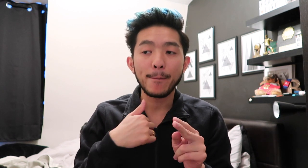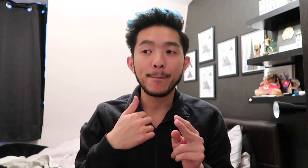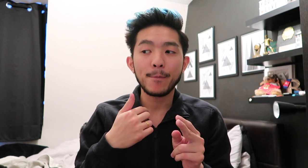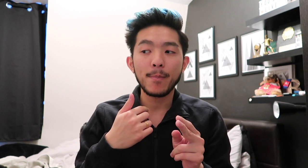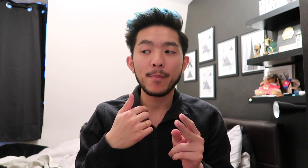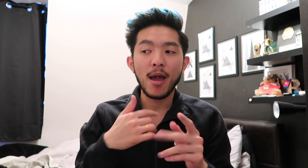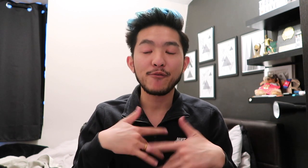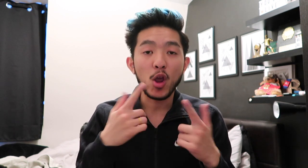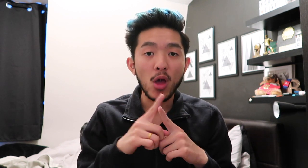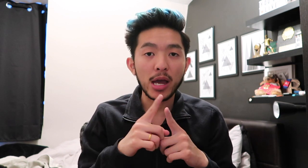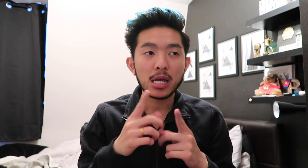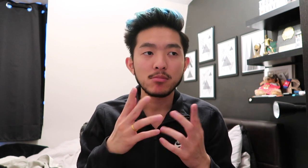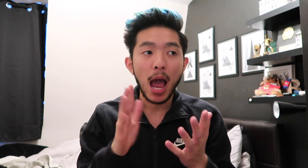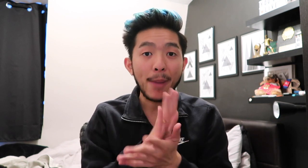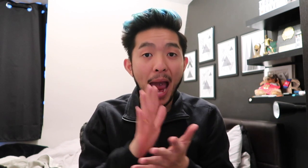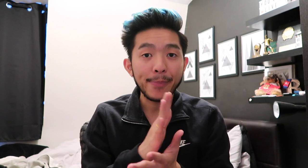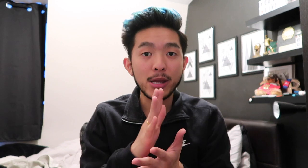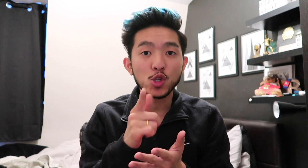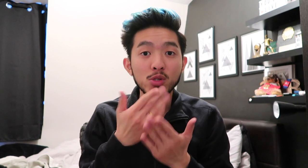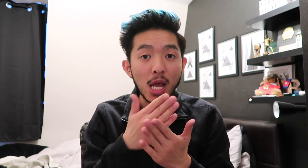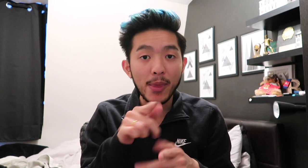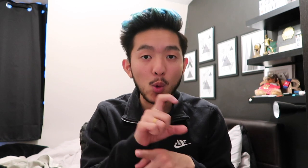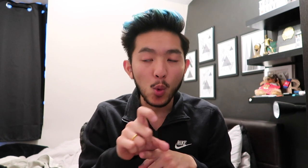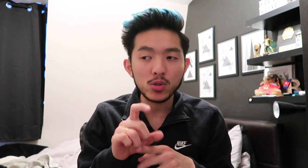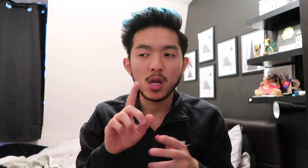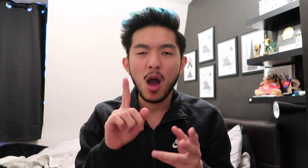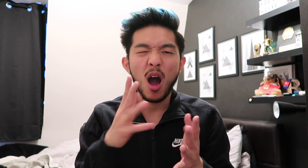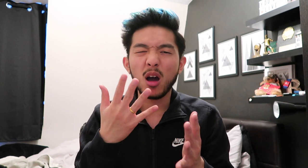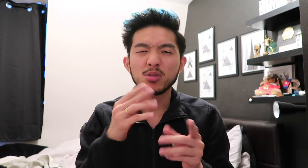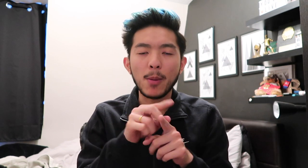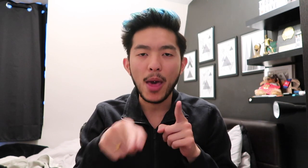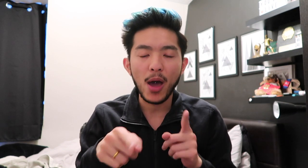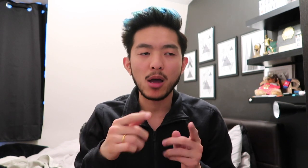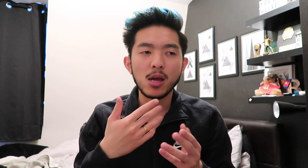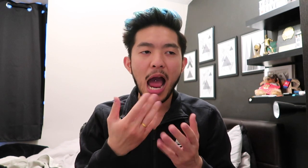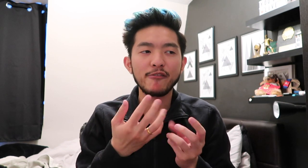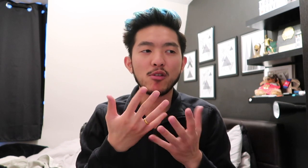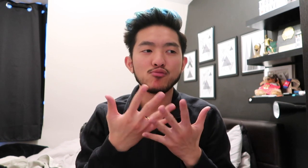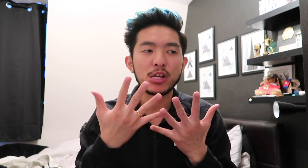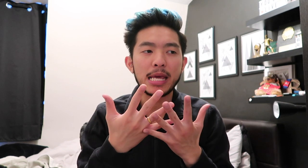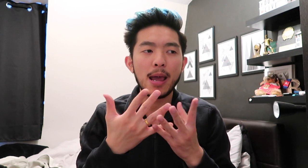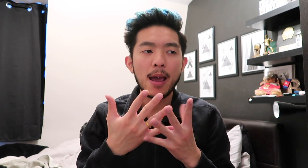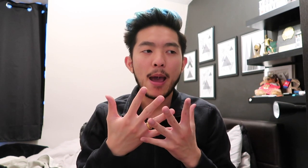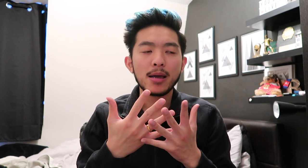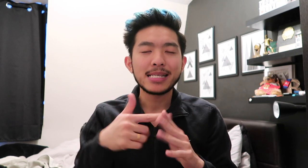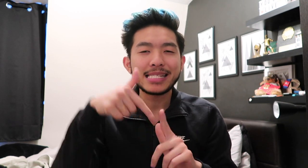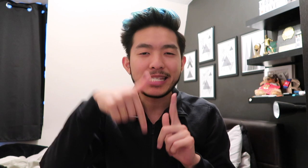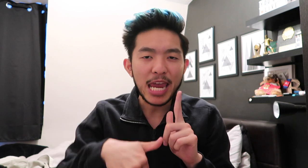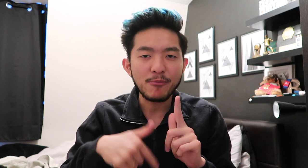feel like I'm happy to send the course to some other, I haven't really seen